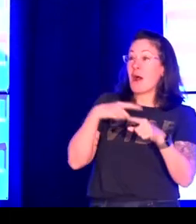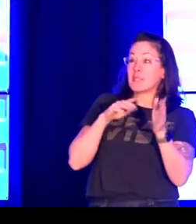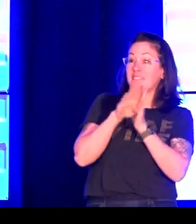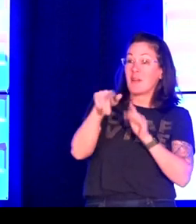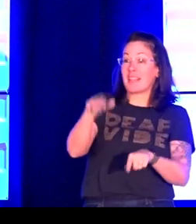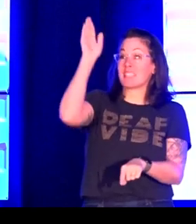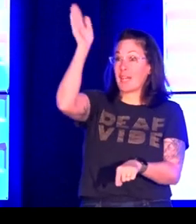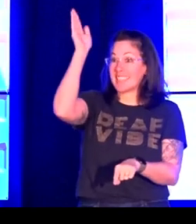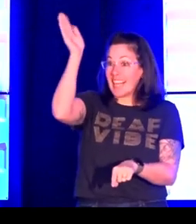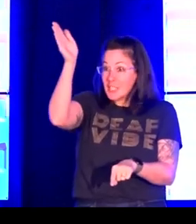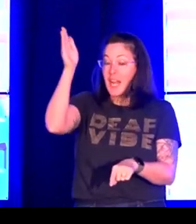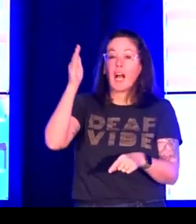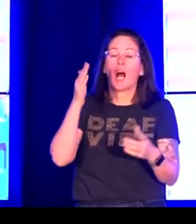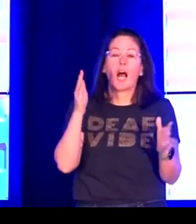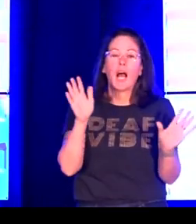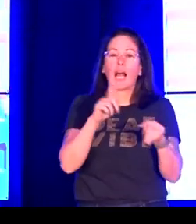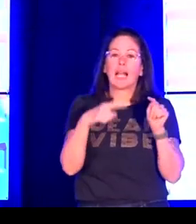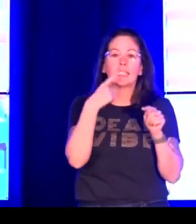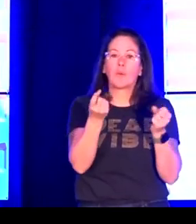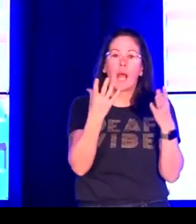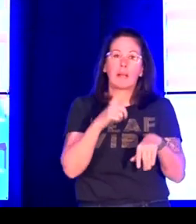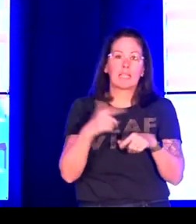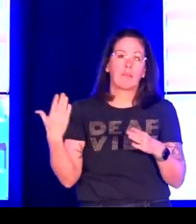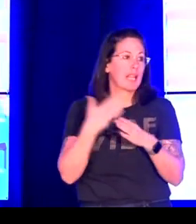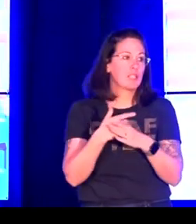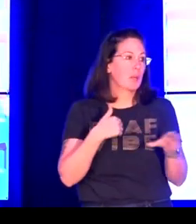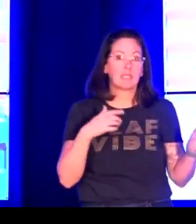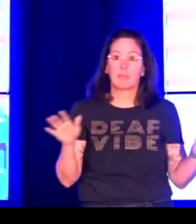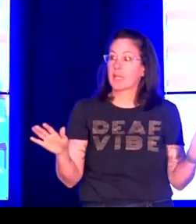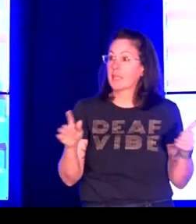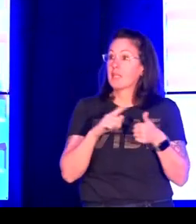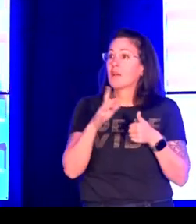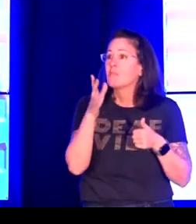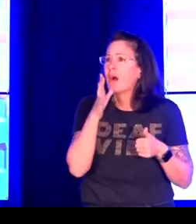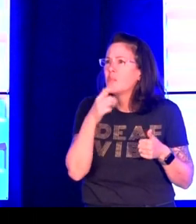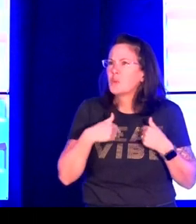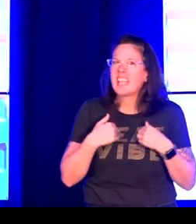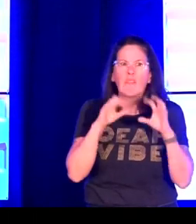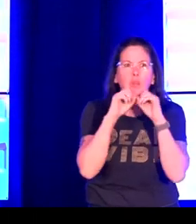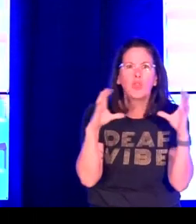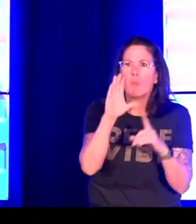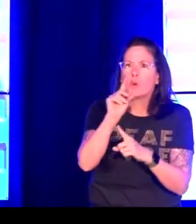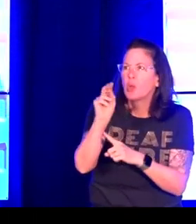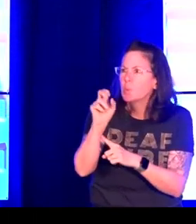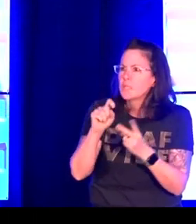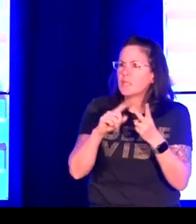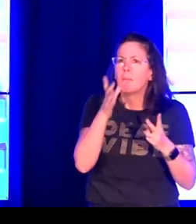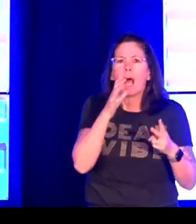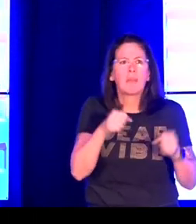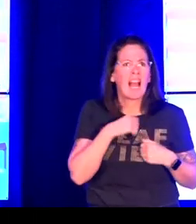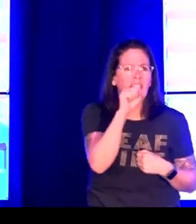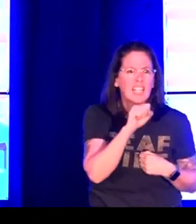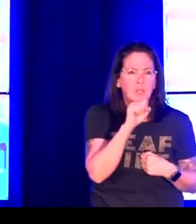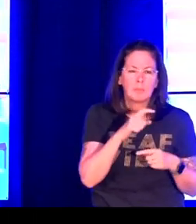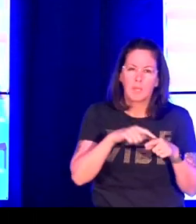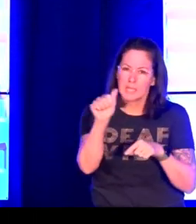them bouncing around right there in the same room as I am presenting. I cannot tell you how many times they interrupted me as